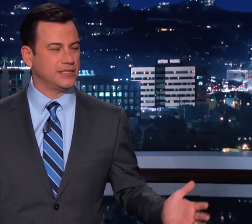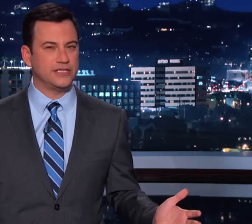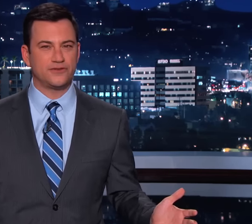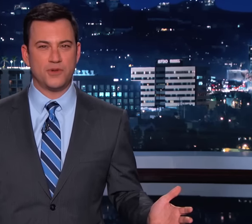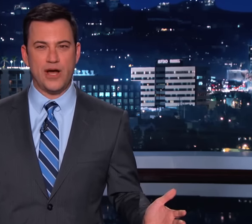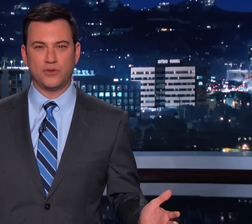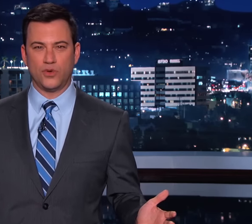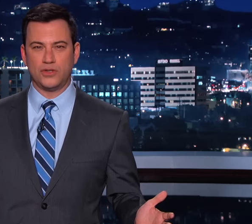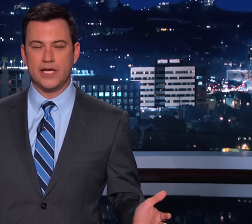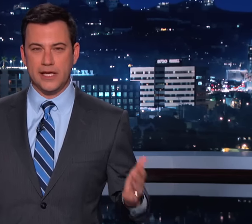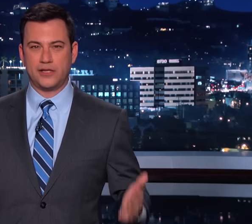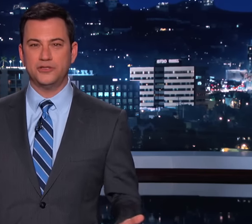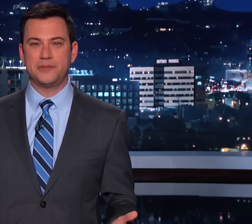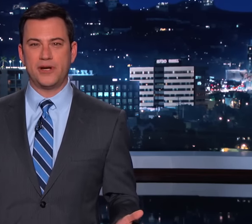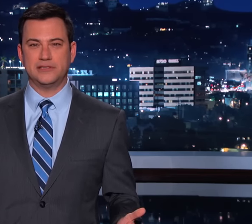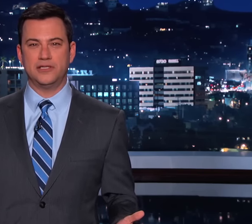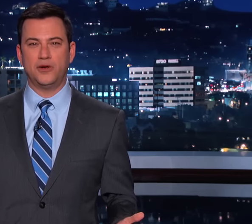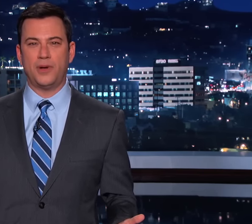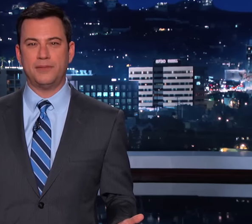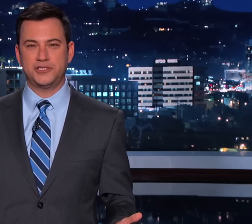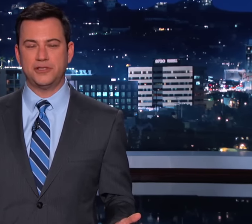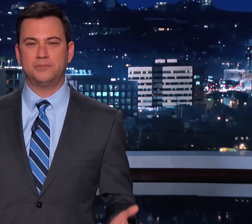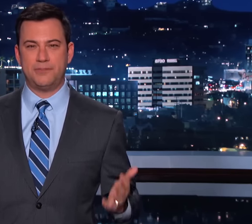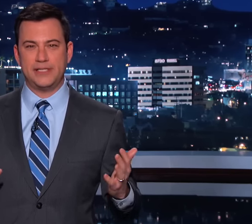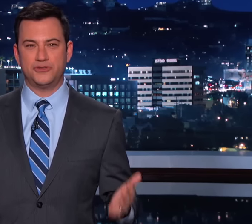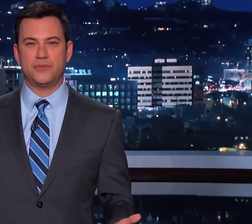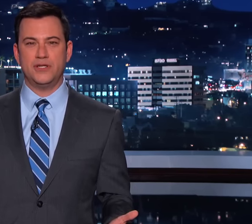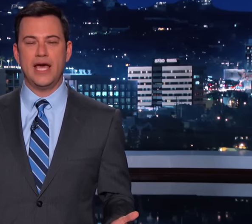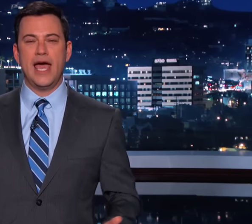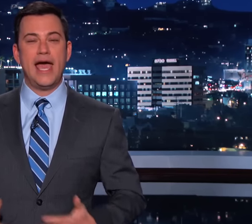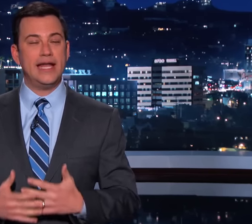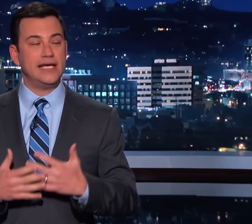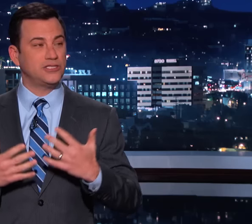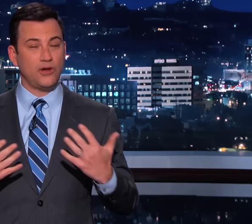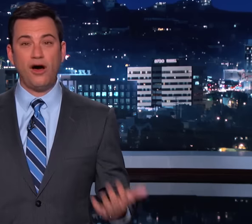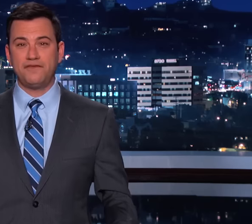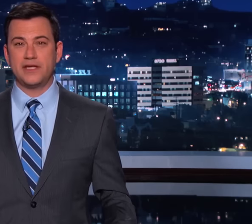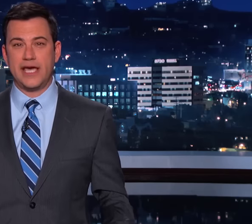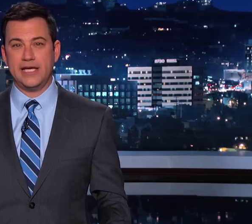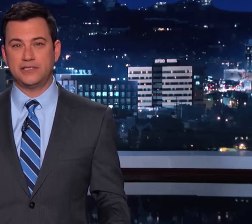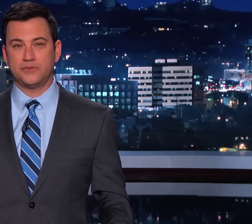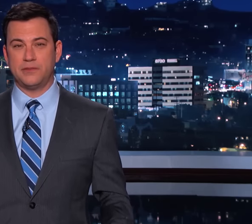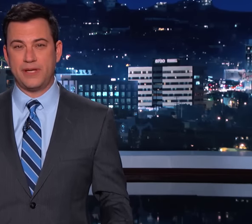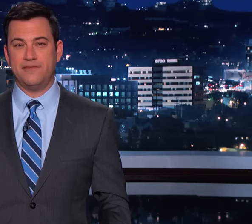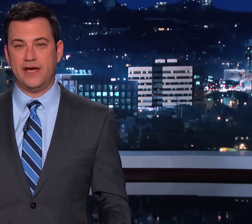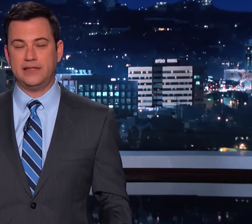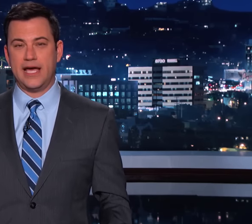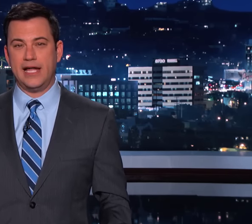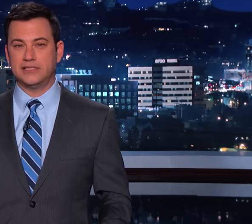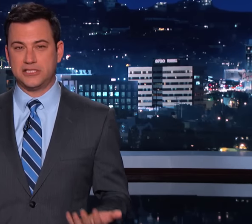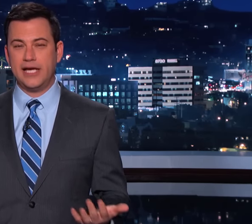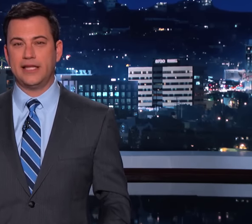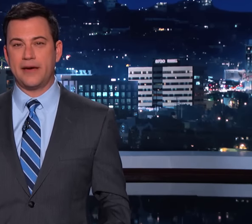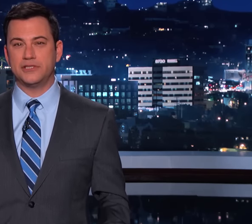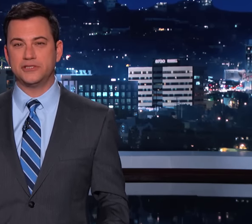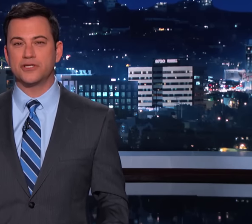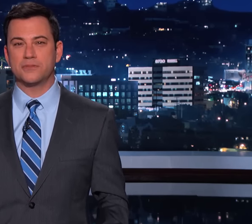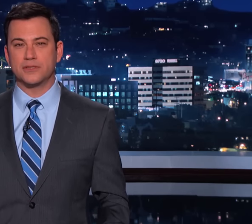leaders from around the world, including President Obama, showed up to pay tribute. And as is often the case with a big event, they had a sign language interpreter